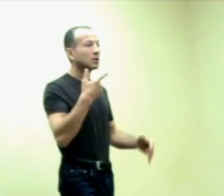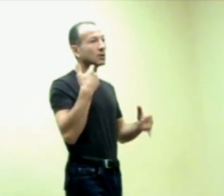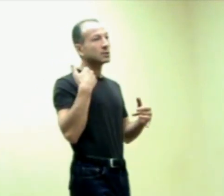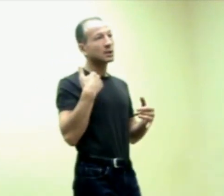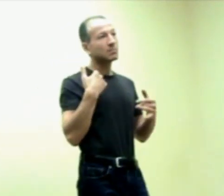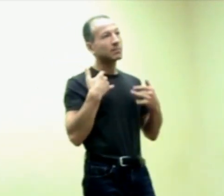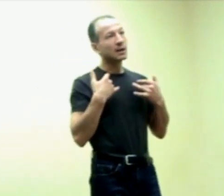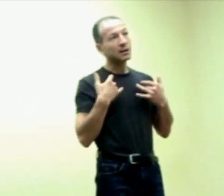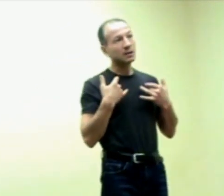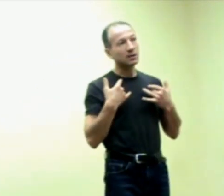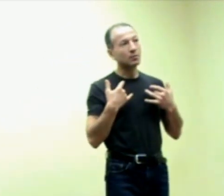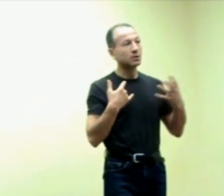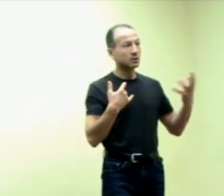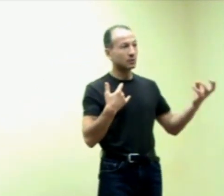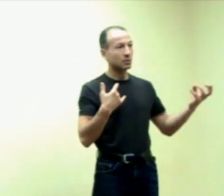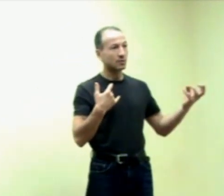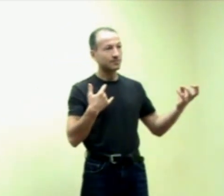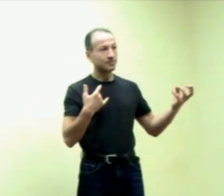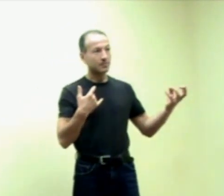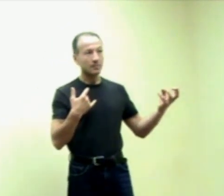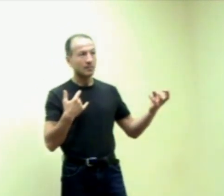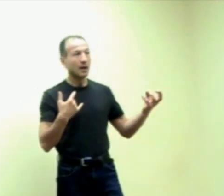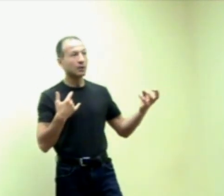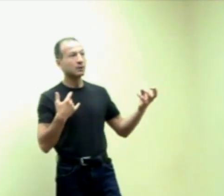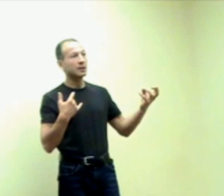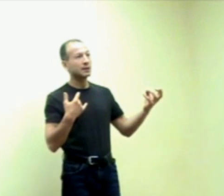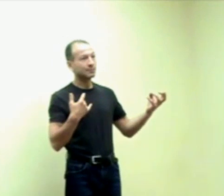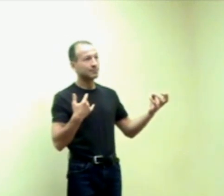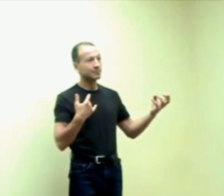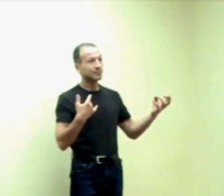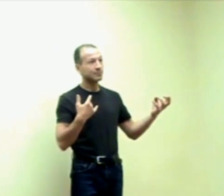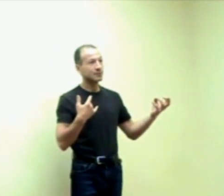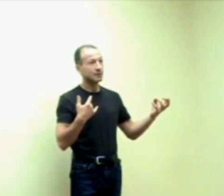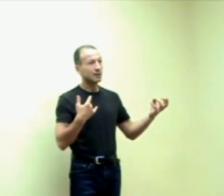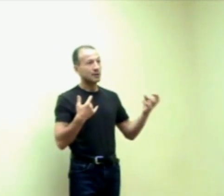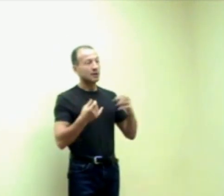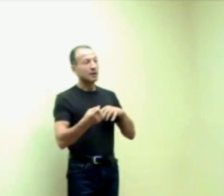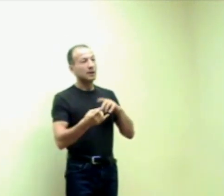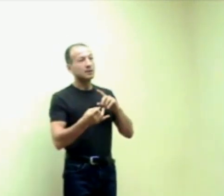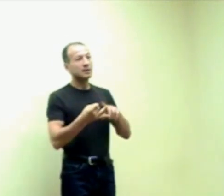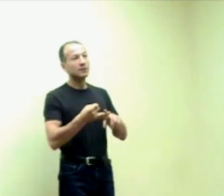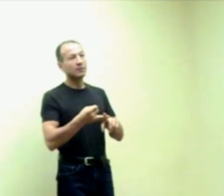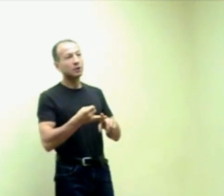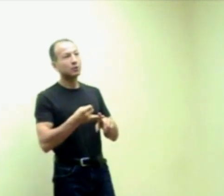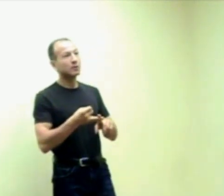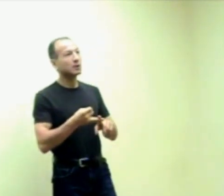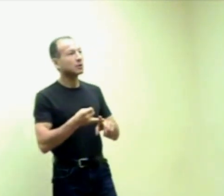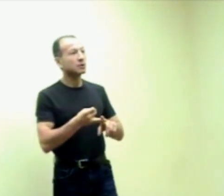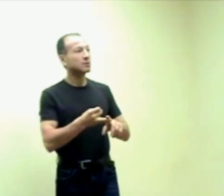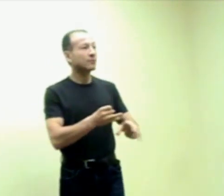don't send me blood here, which is food. I don't need it. It sends information to brain, don't send me